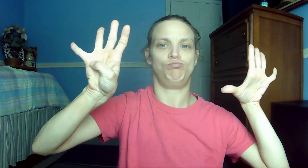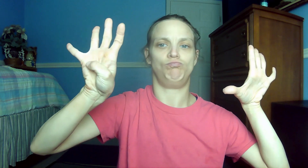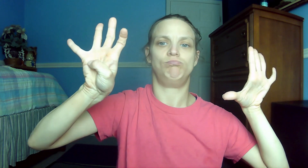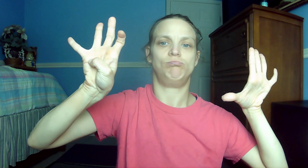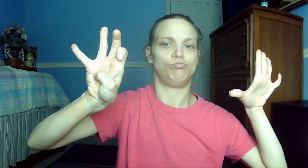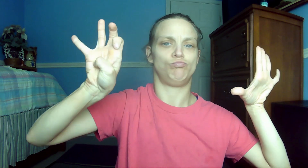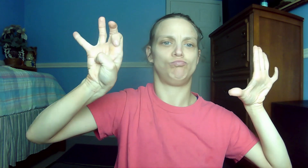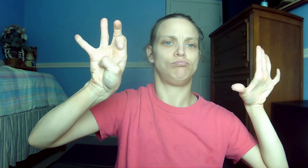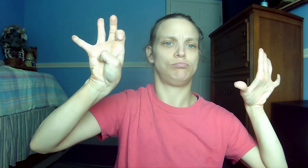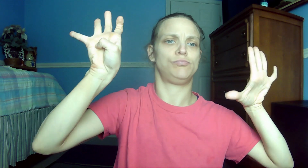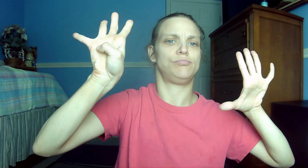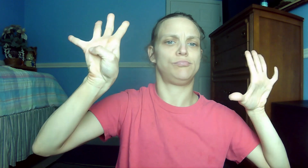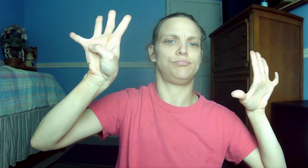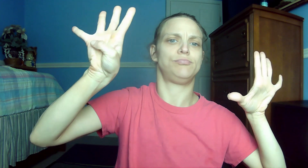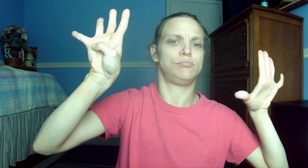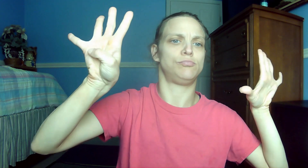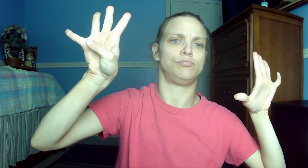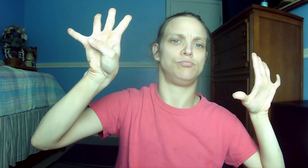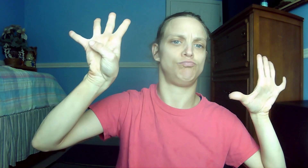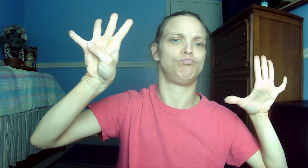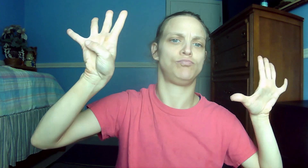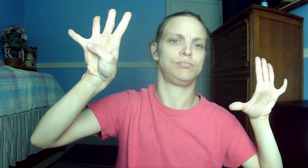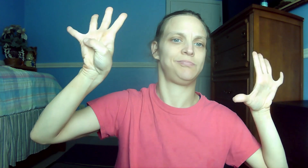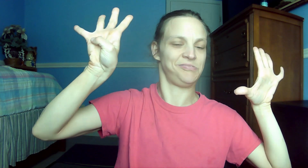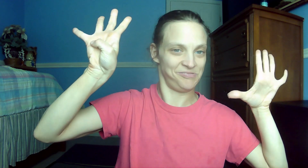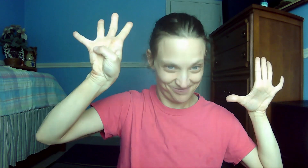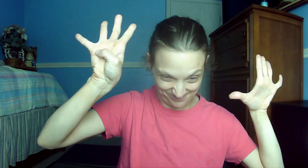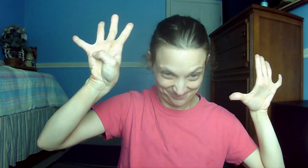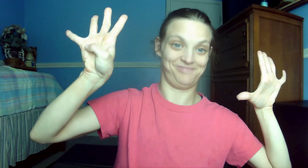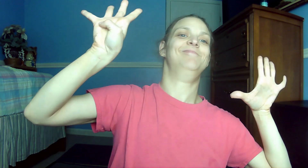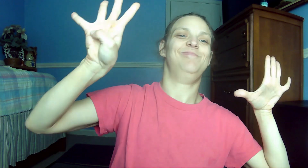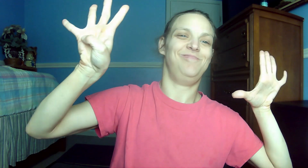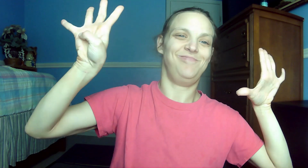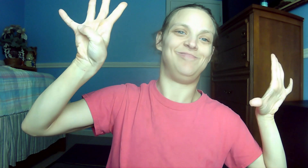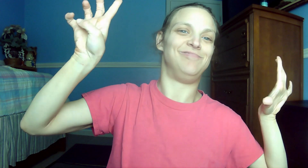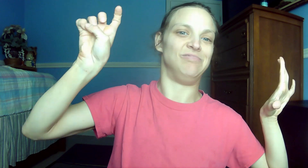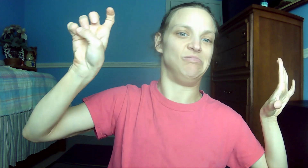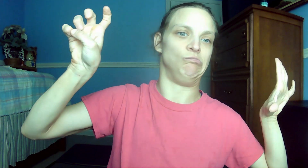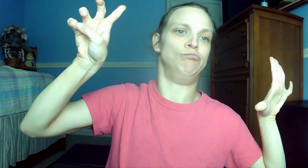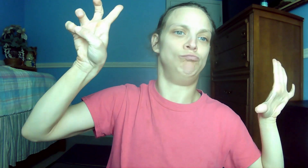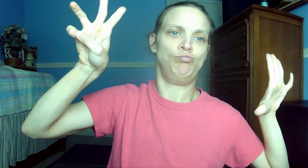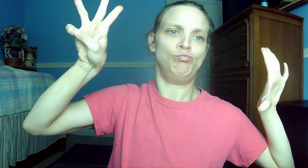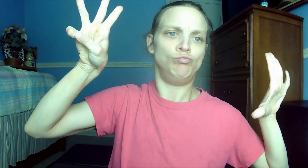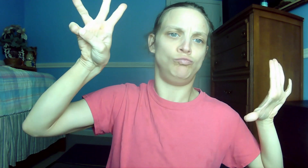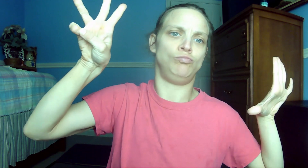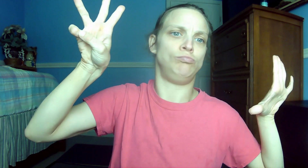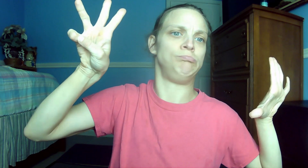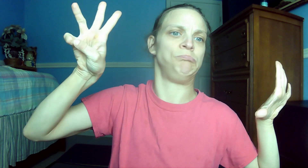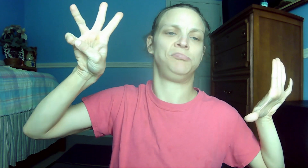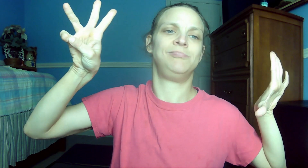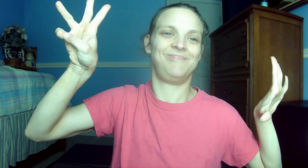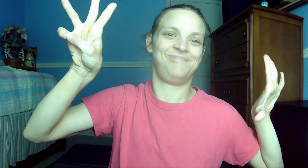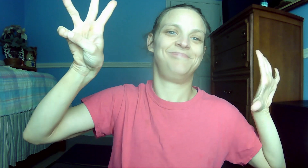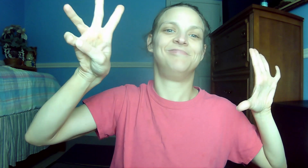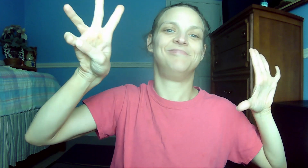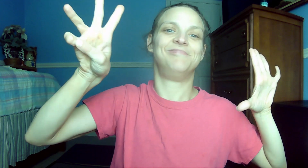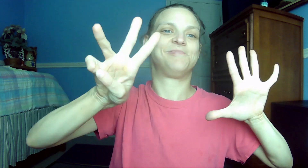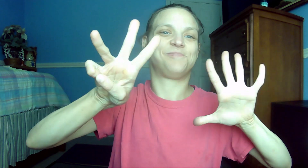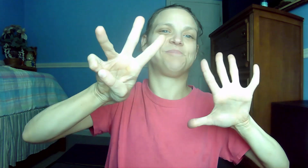great God and Savior, Jesus Christ. 92. Luke 4.18 The Spirit of the Lord is